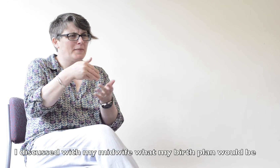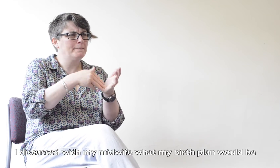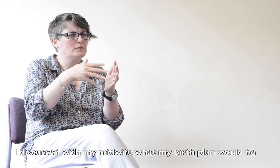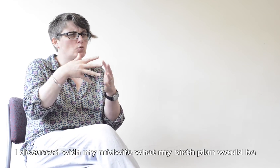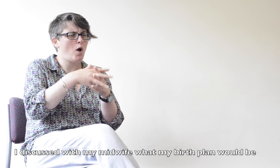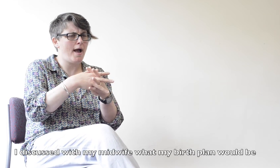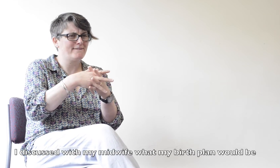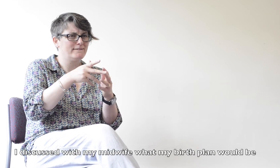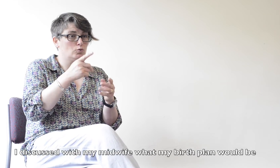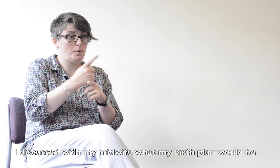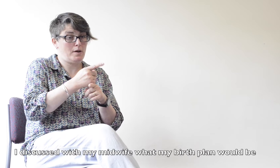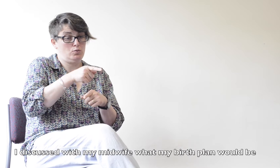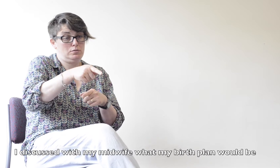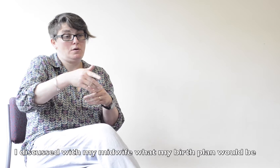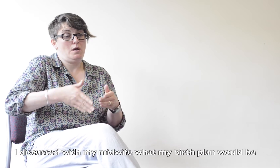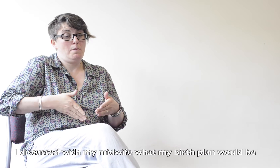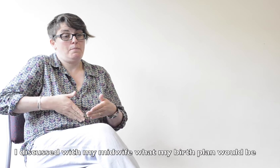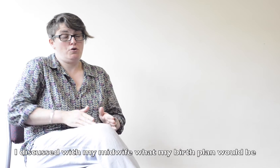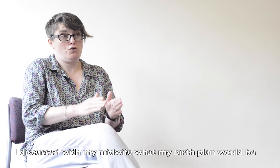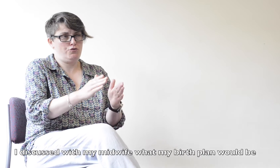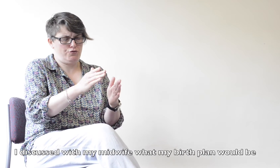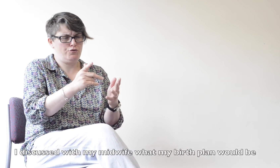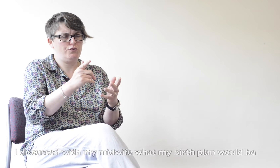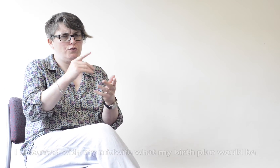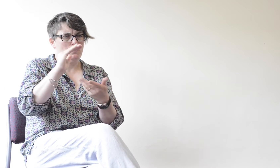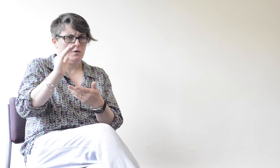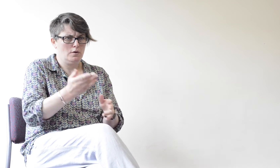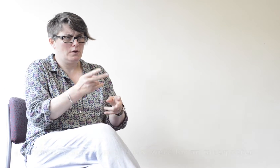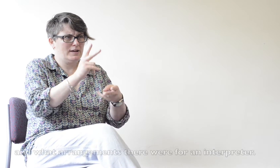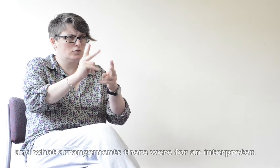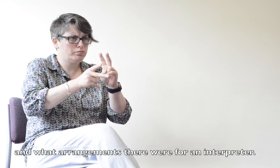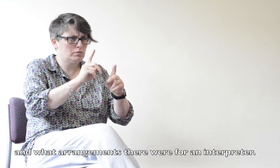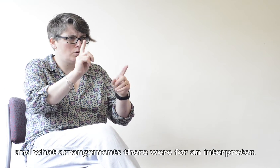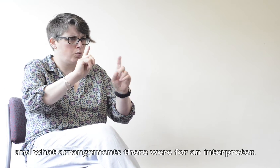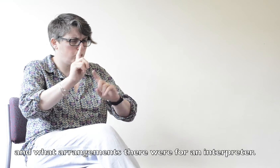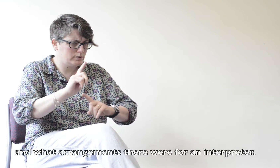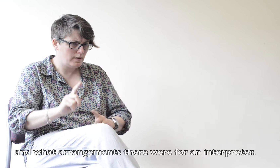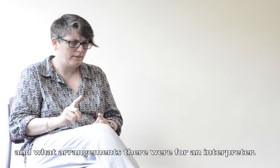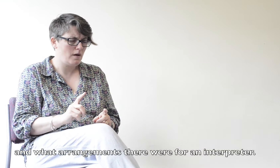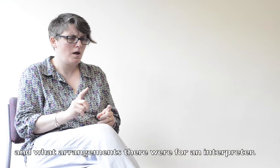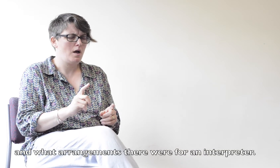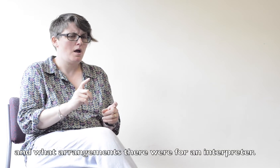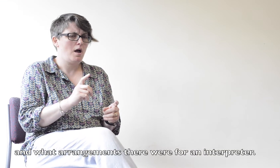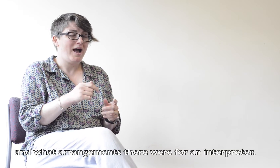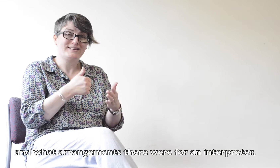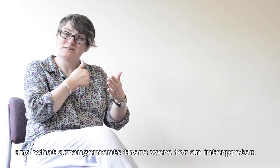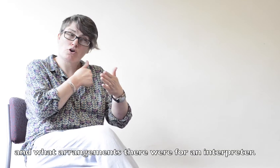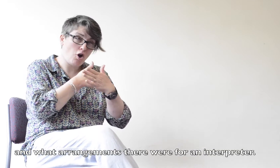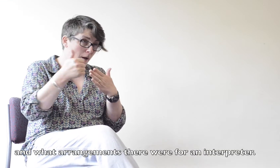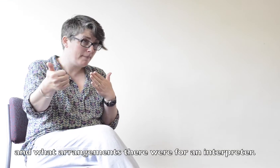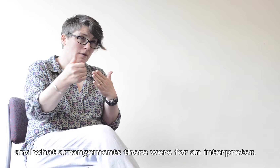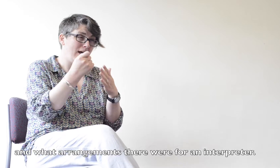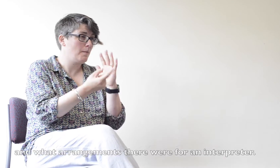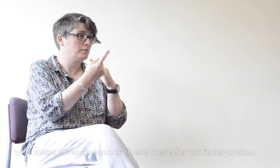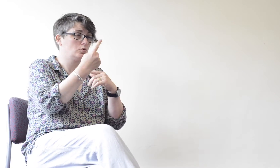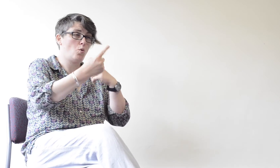when I discussed with my midwife what my birth plan would be, and what the arrangements for an interpreter would be in that